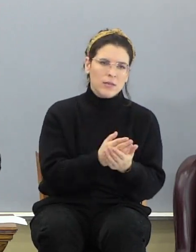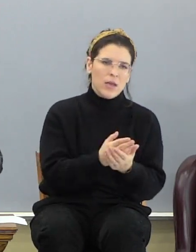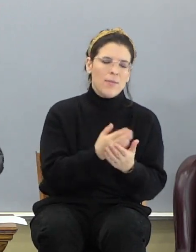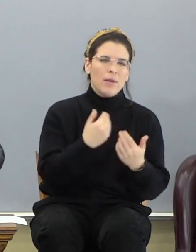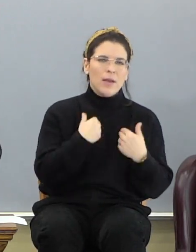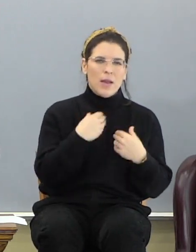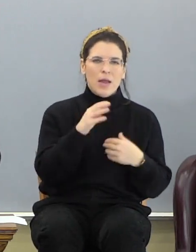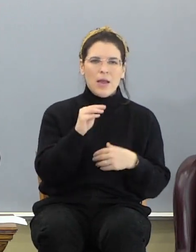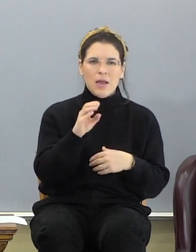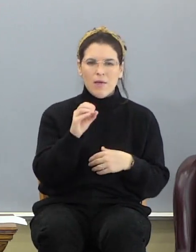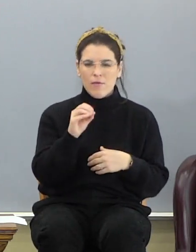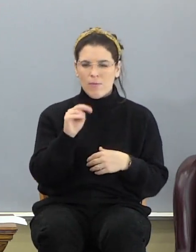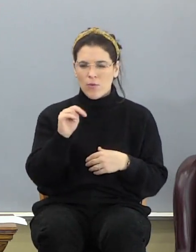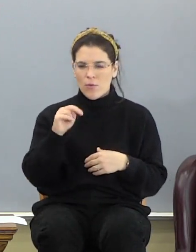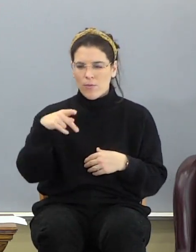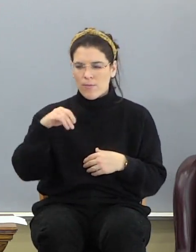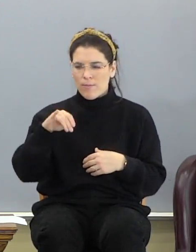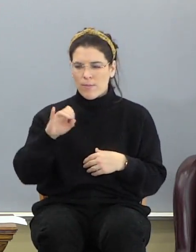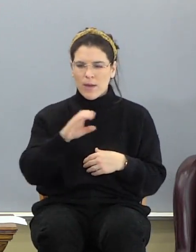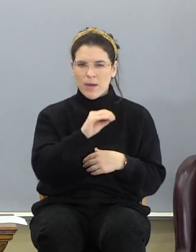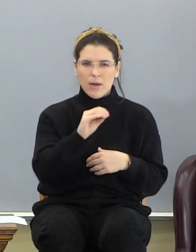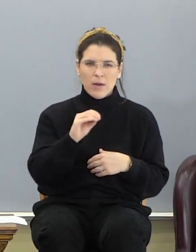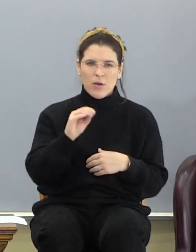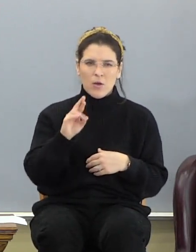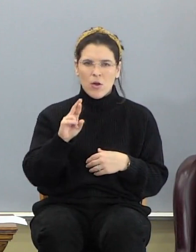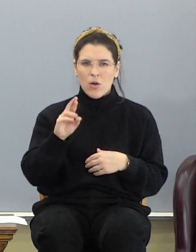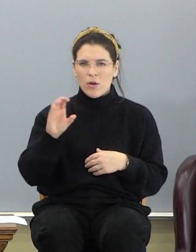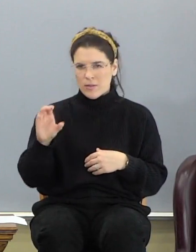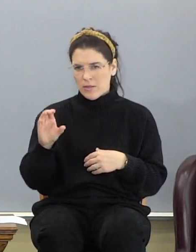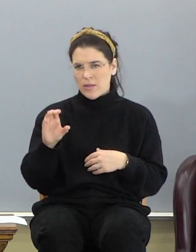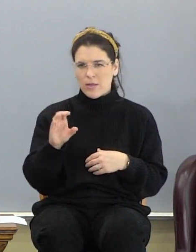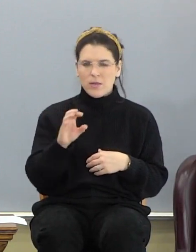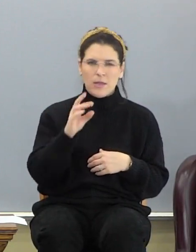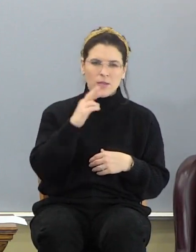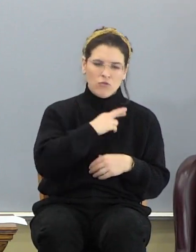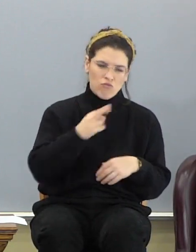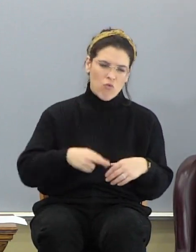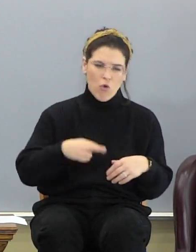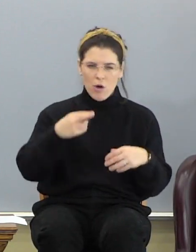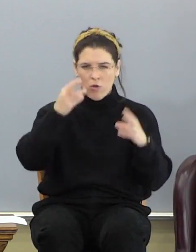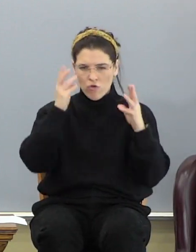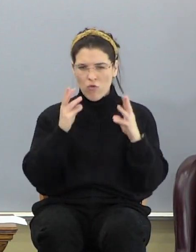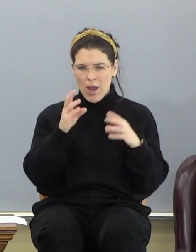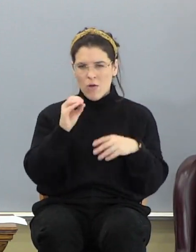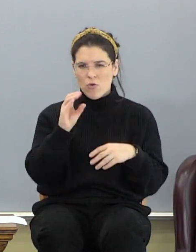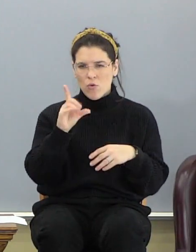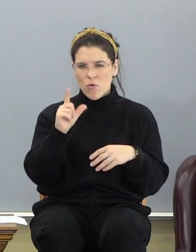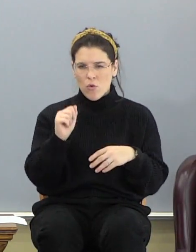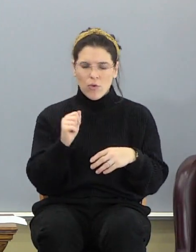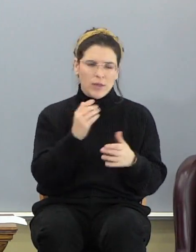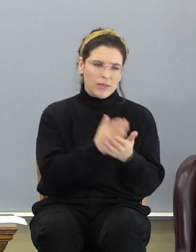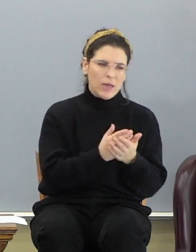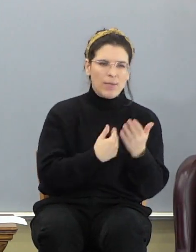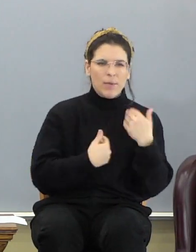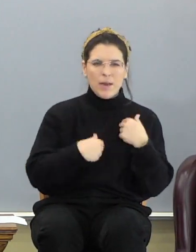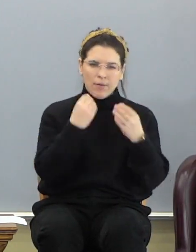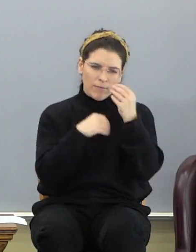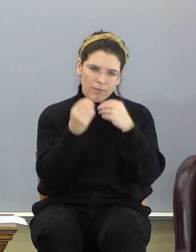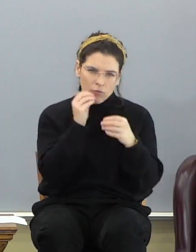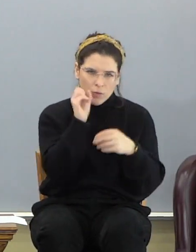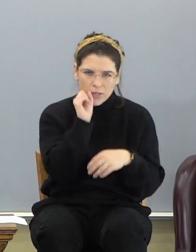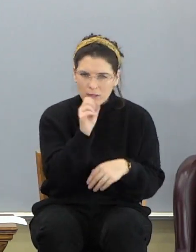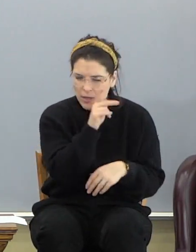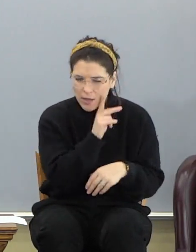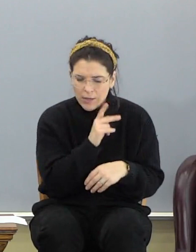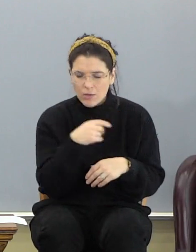.C., which is not a Dr. Pepper, but it's a royal crown color. Let's have a moon pie and an R.C. Let's stop and have a little refreshment. So I